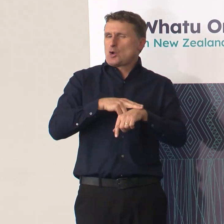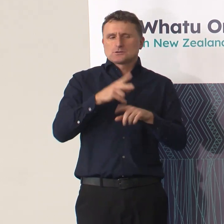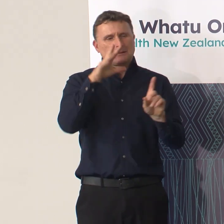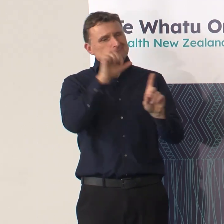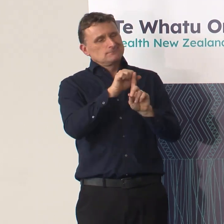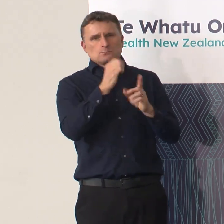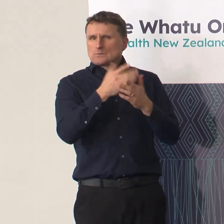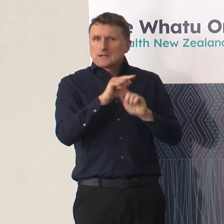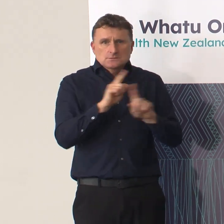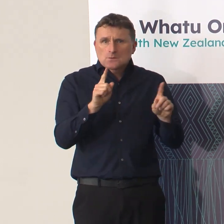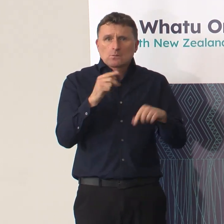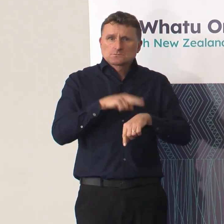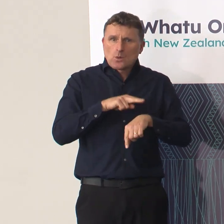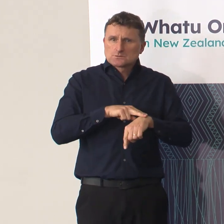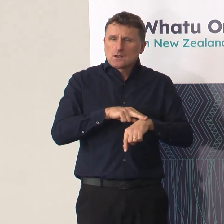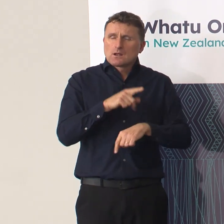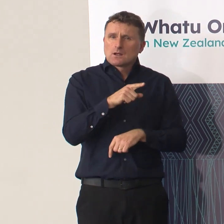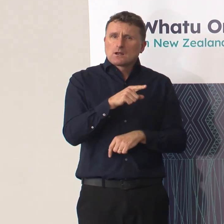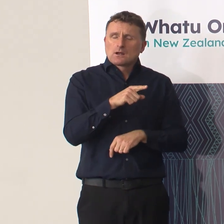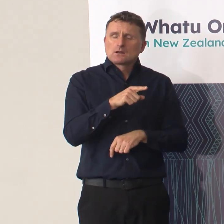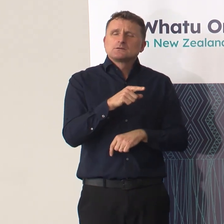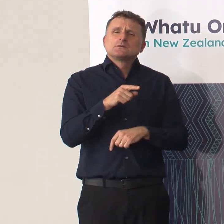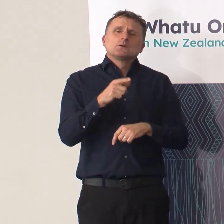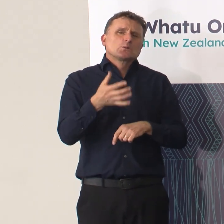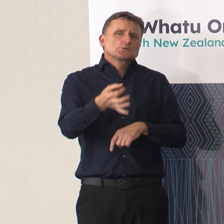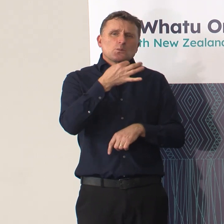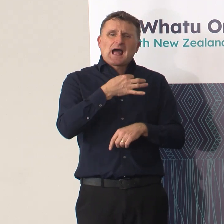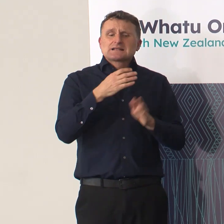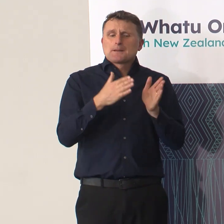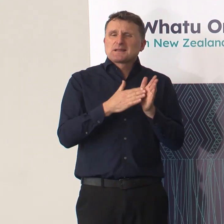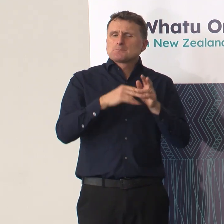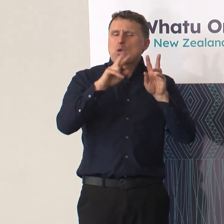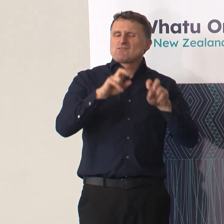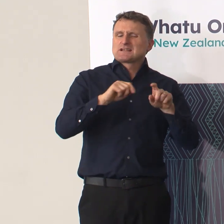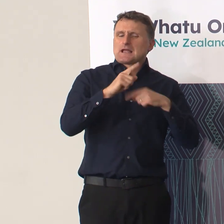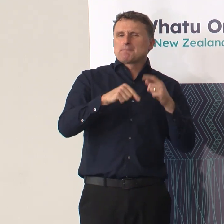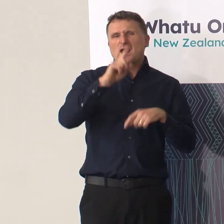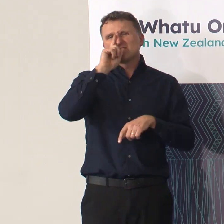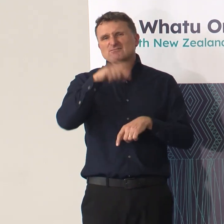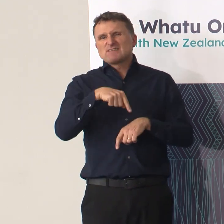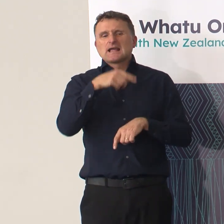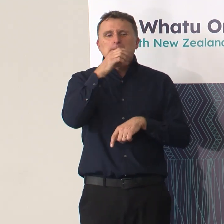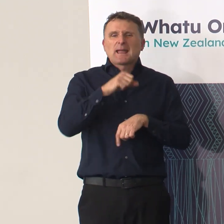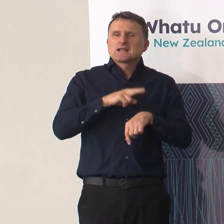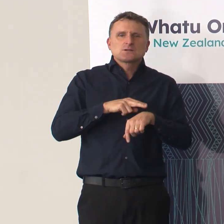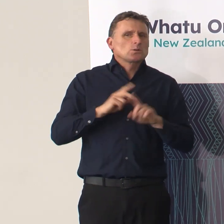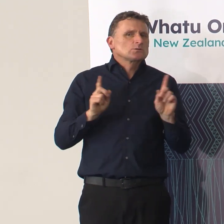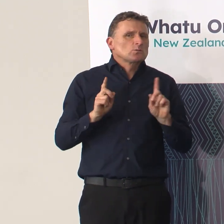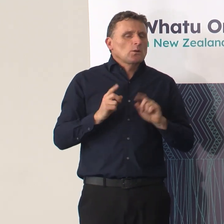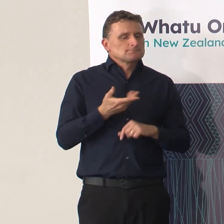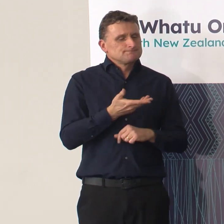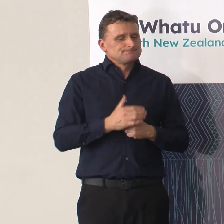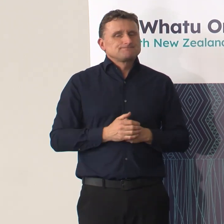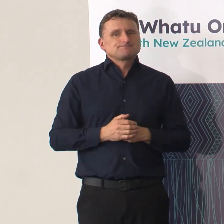Where are Middle War's investigations at in that situation? Sure. So as you'll know,